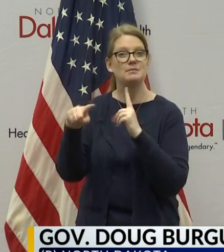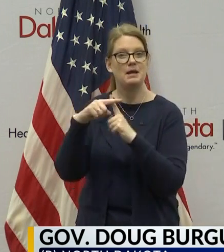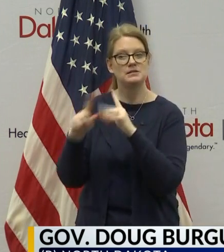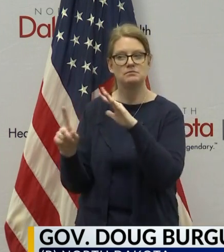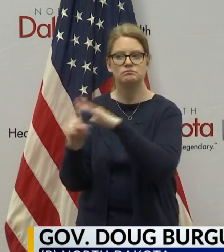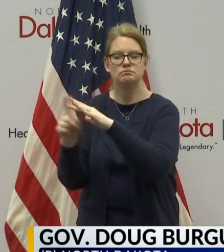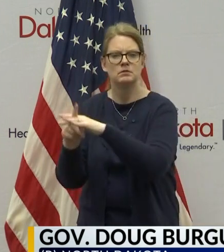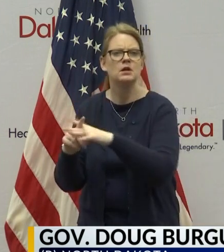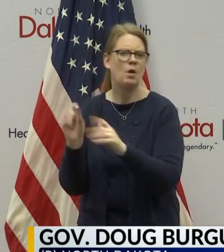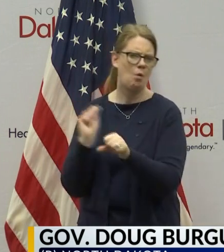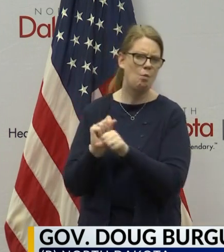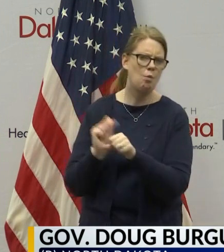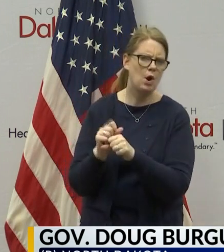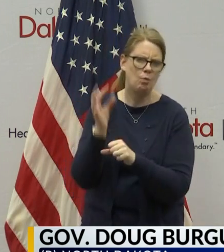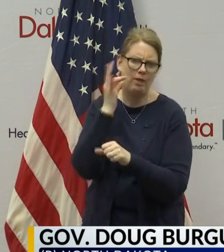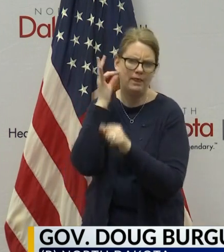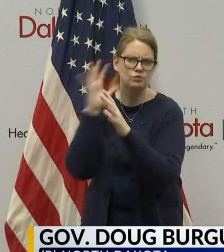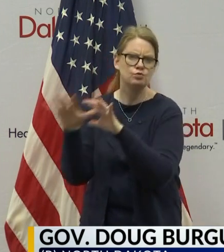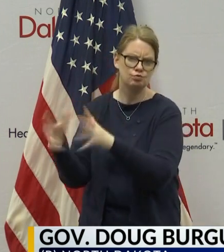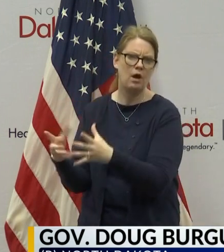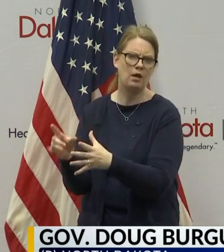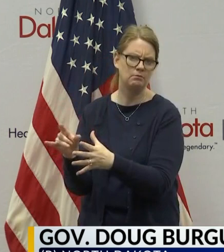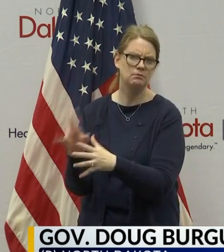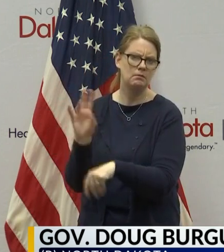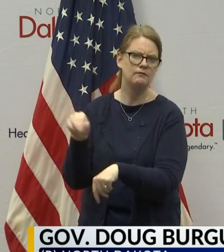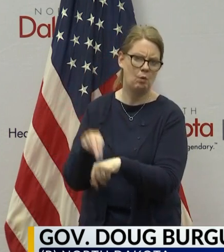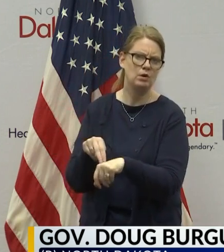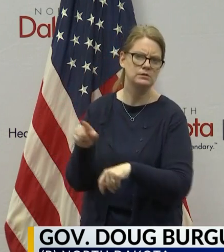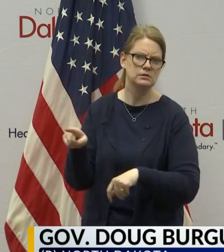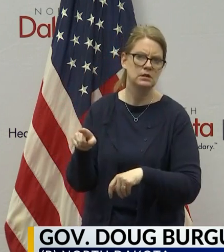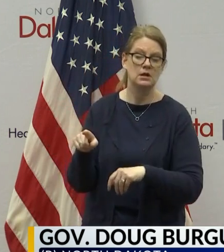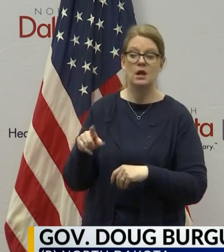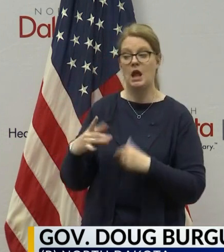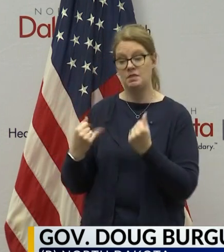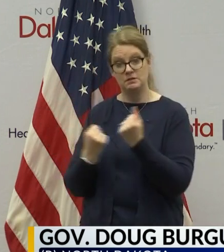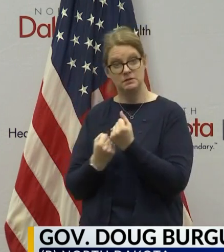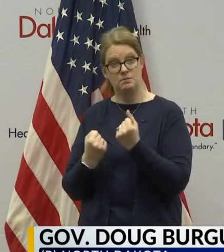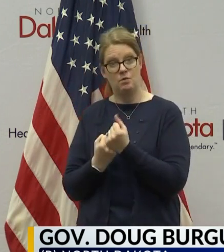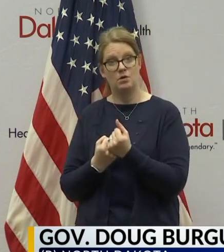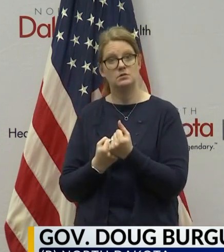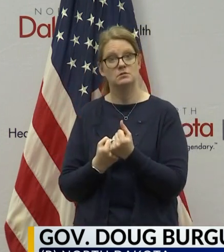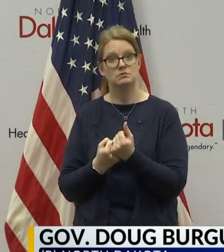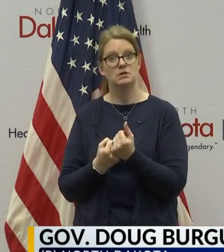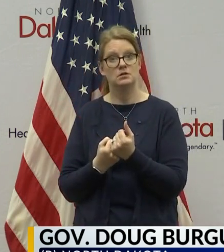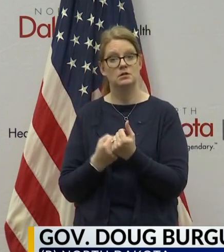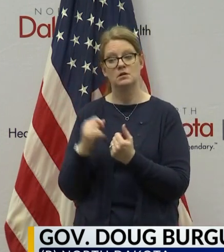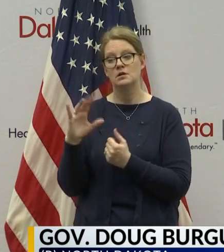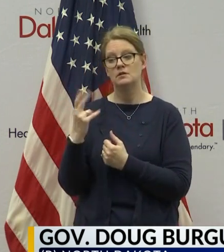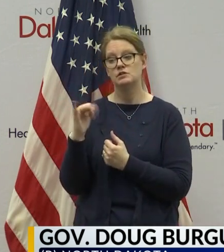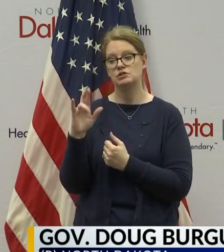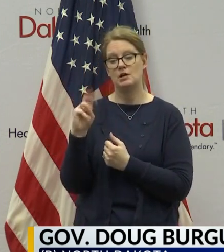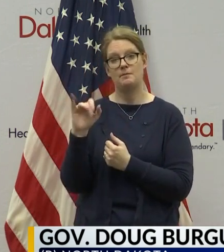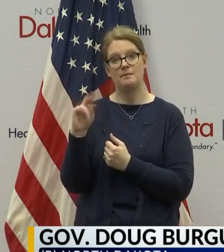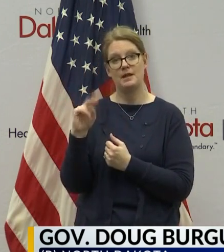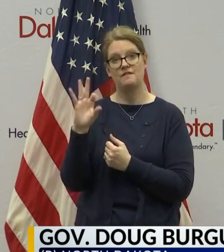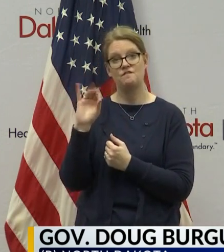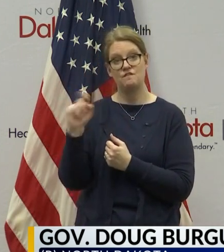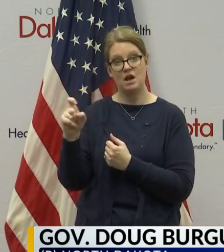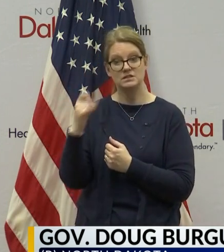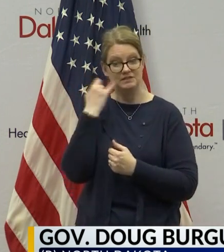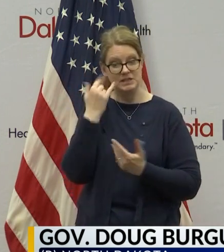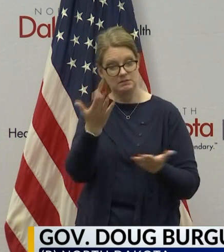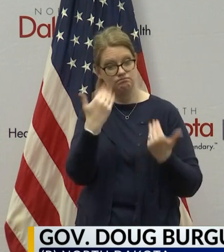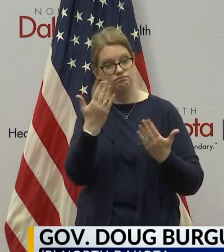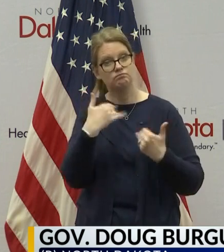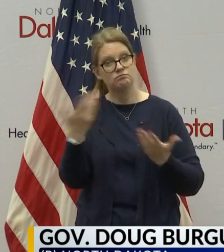tribe. Of course, we'll do this with the support and invitation of Chairman Fox if he invites us up there to